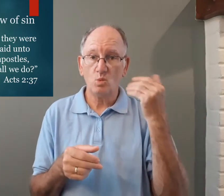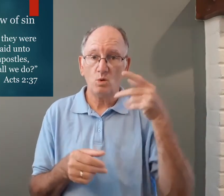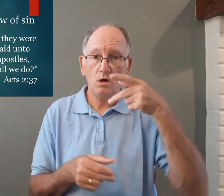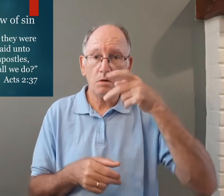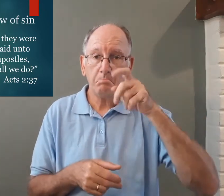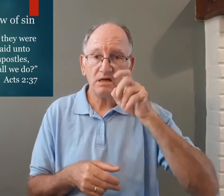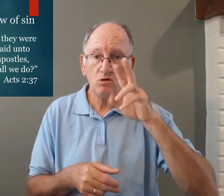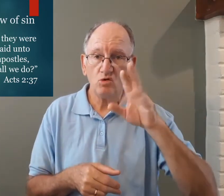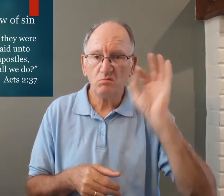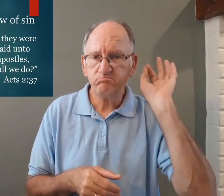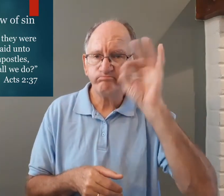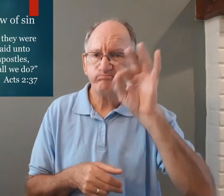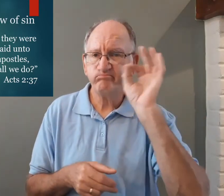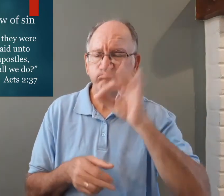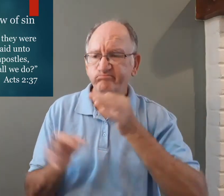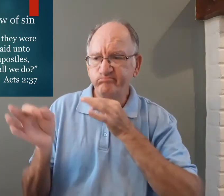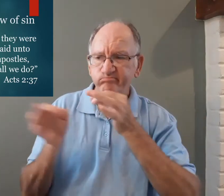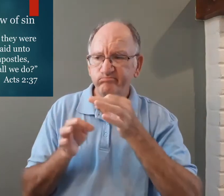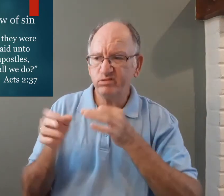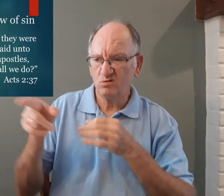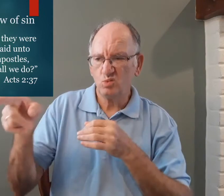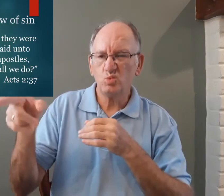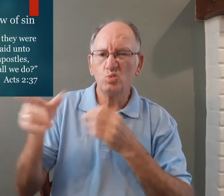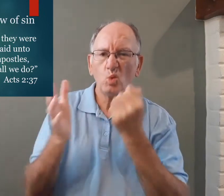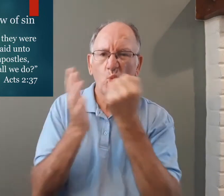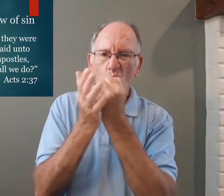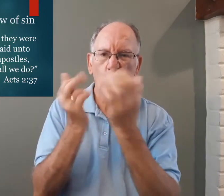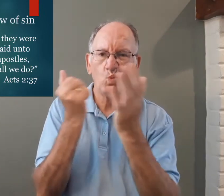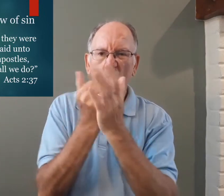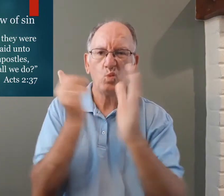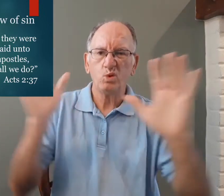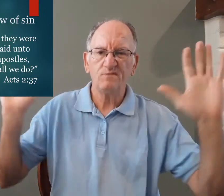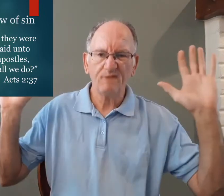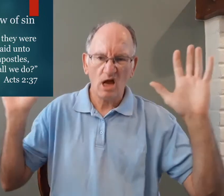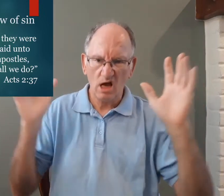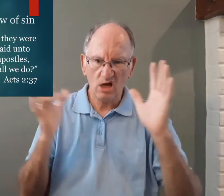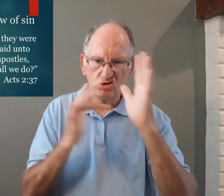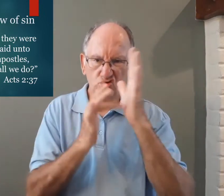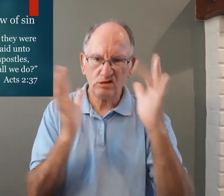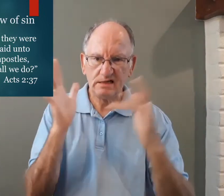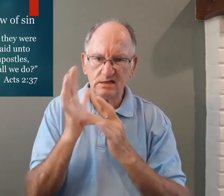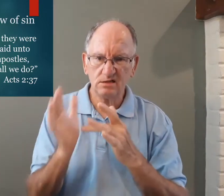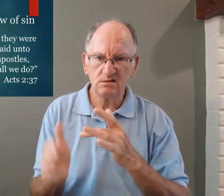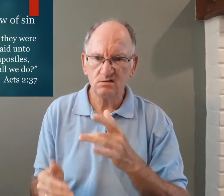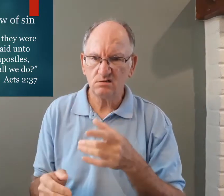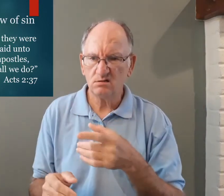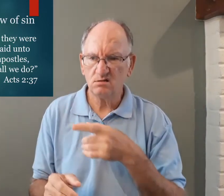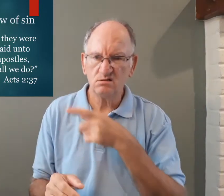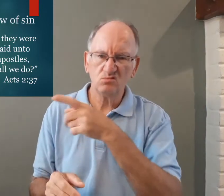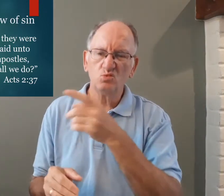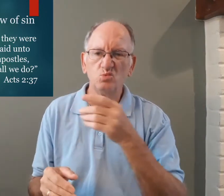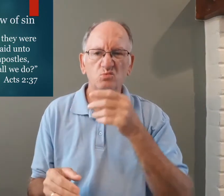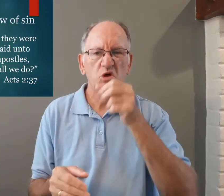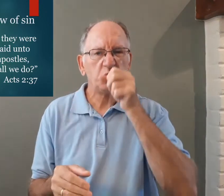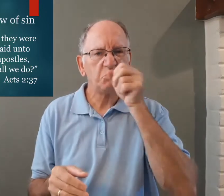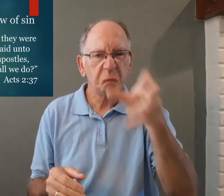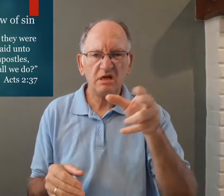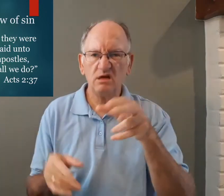because before Peter preached and explained that Jesus needed to be crucified